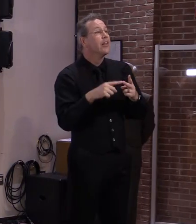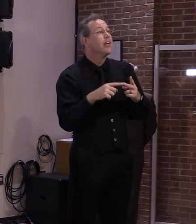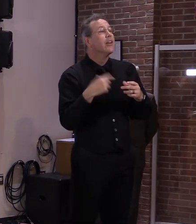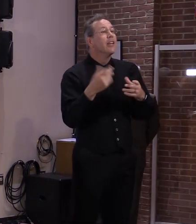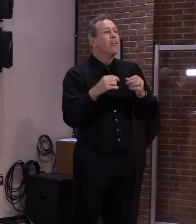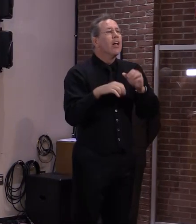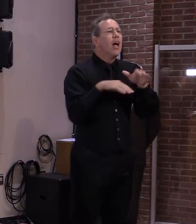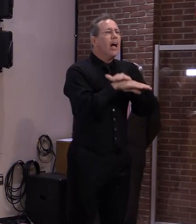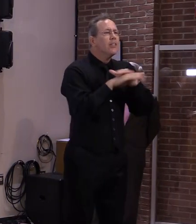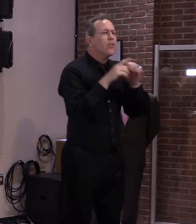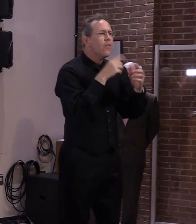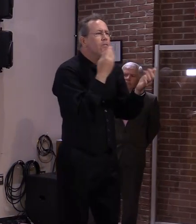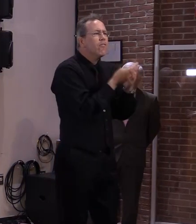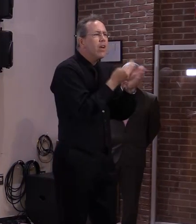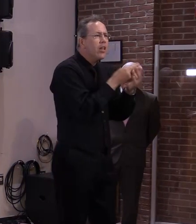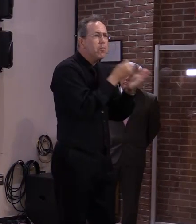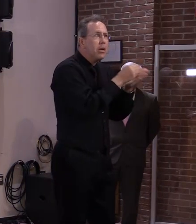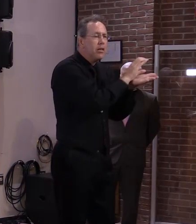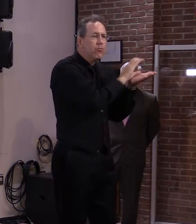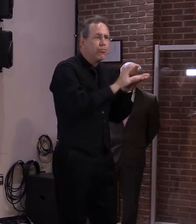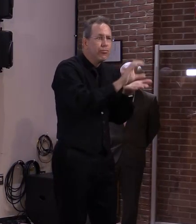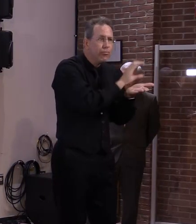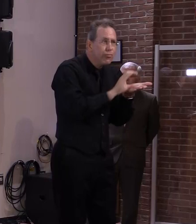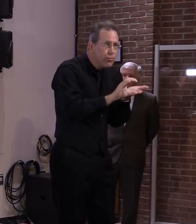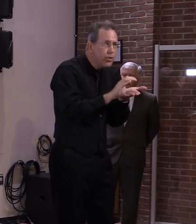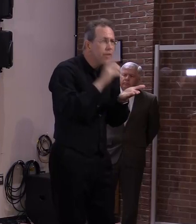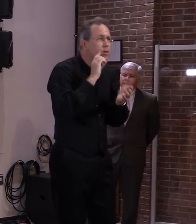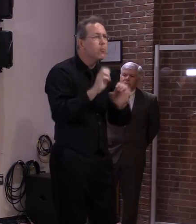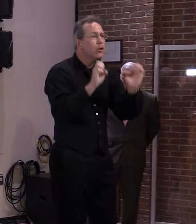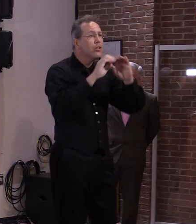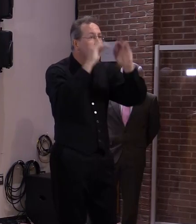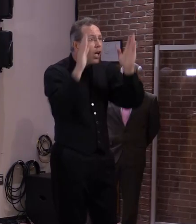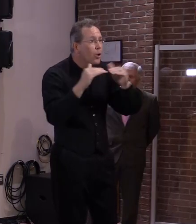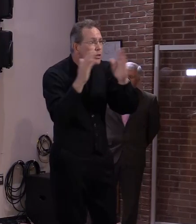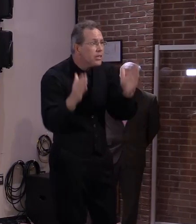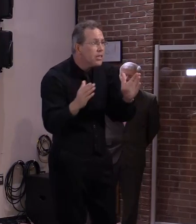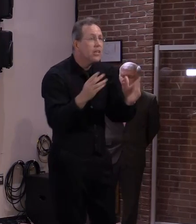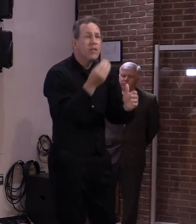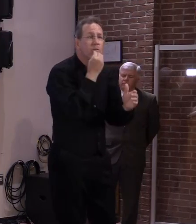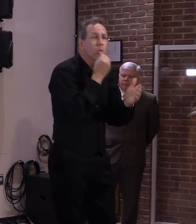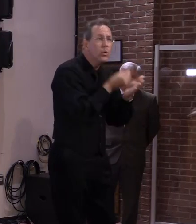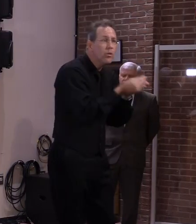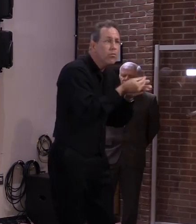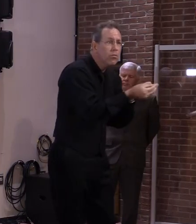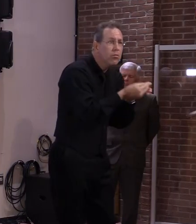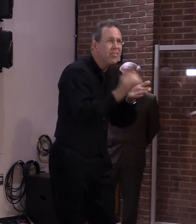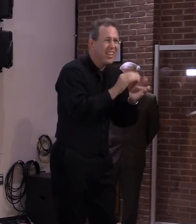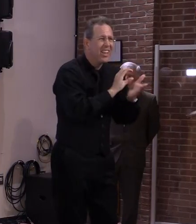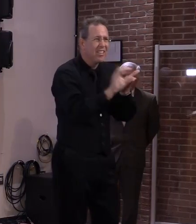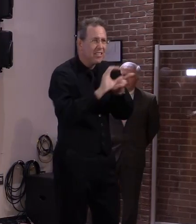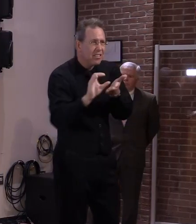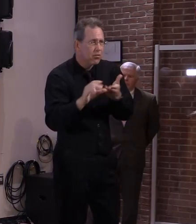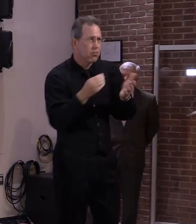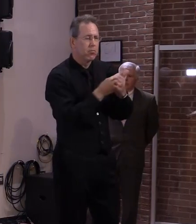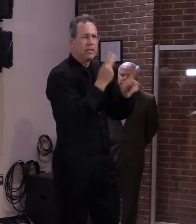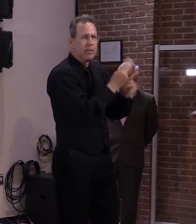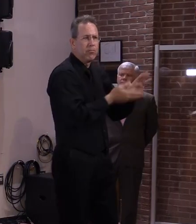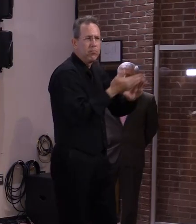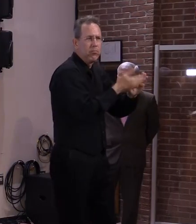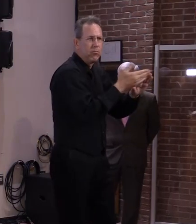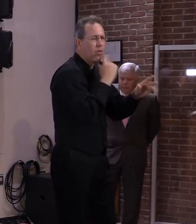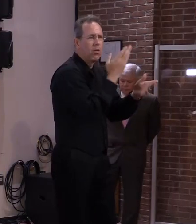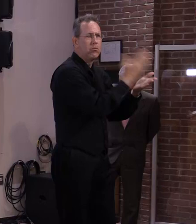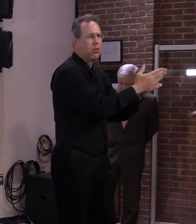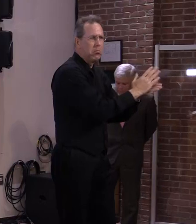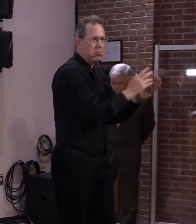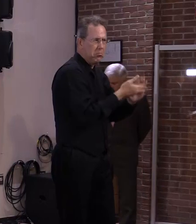expanded emergency housing and feeding programs, which Secretary Smith discussed earlier. We know